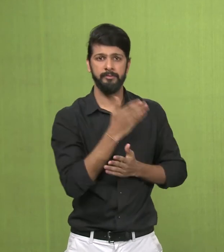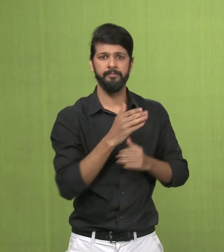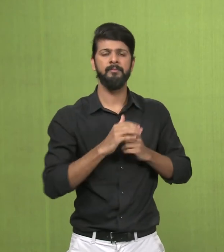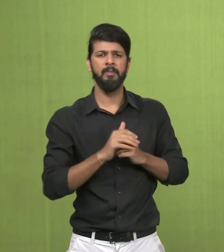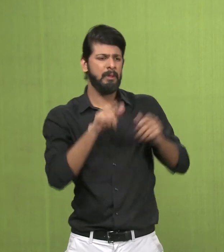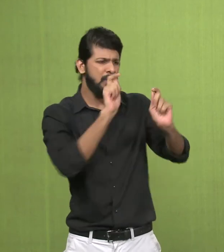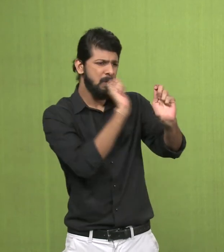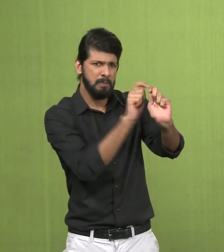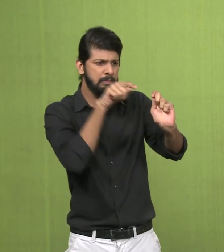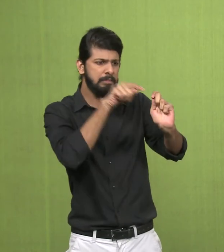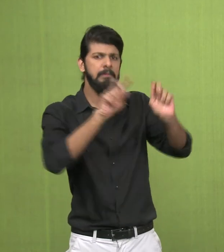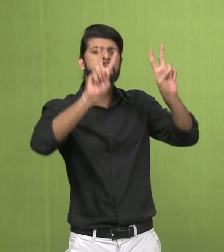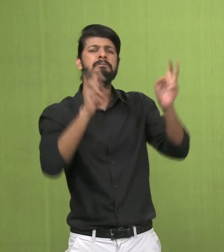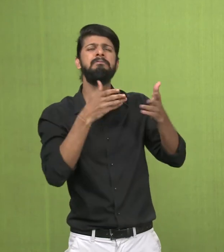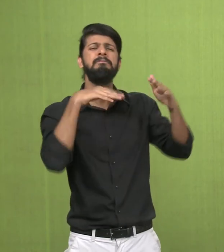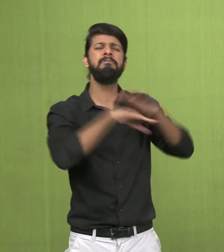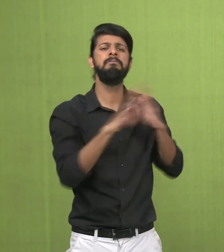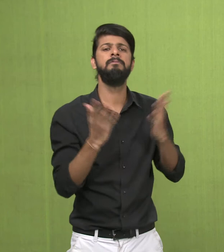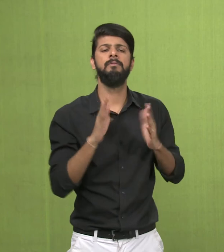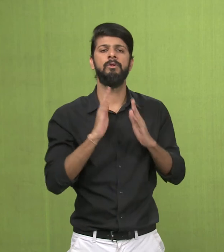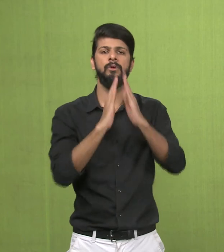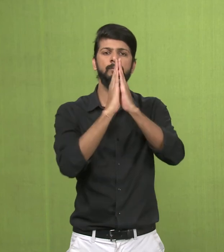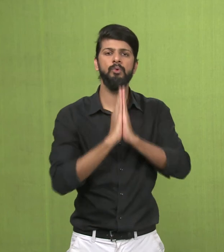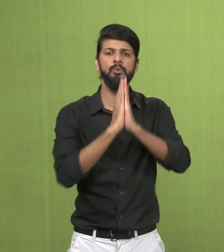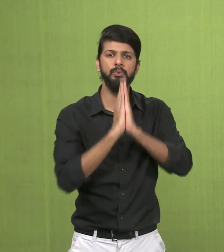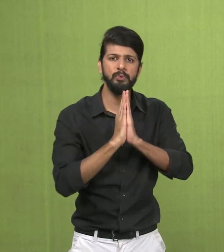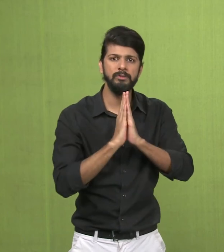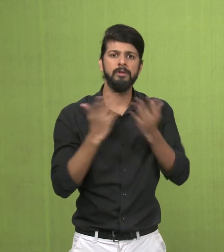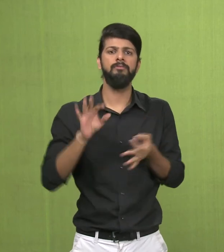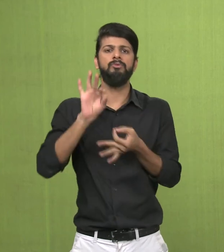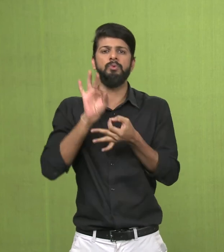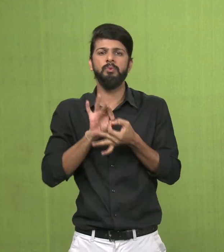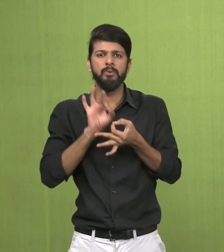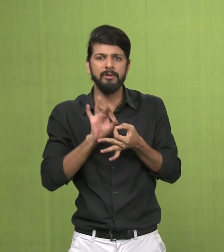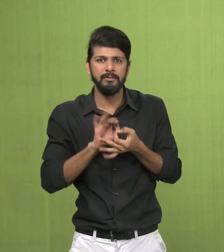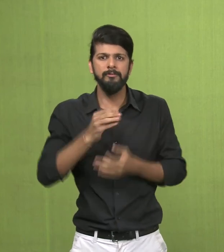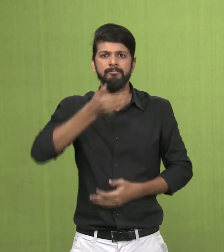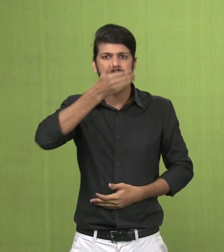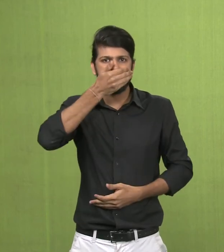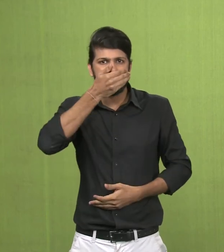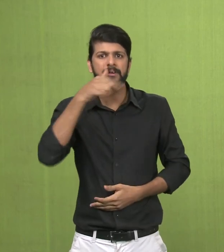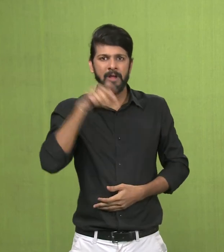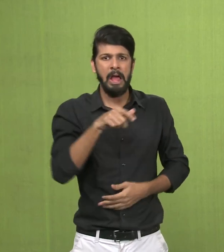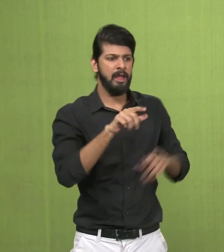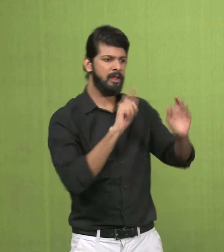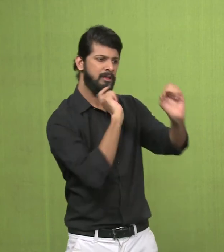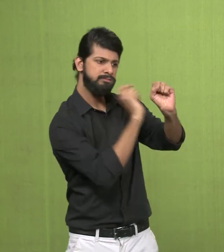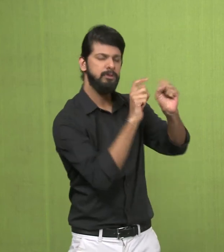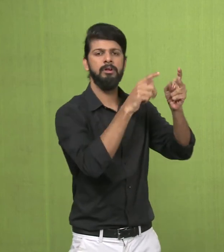were thriving in Mathura and the themes importantly were Hindu, Buddhist and